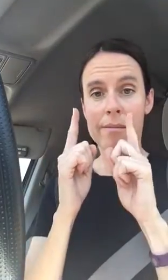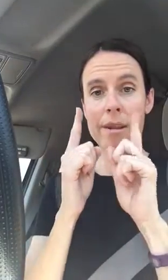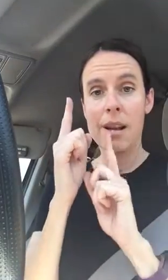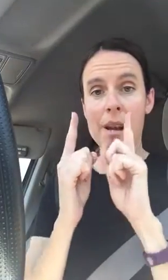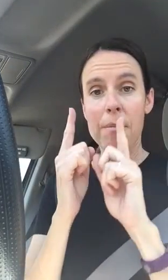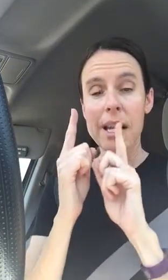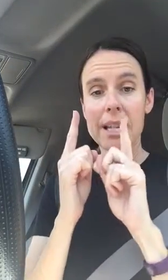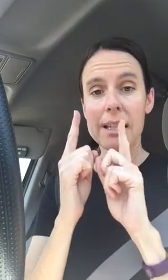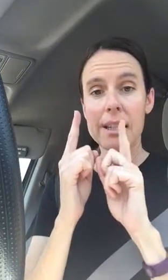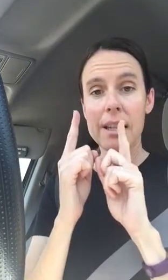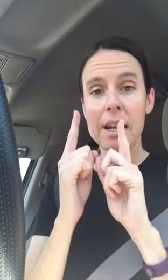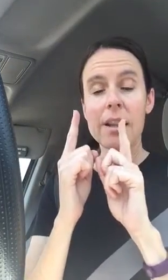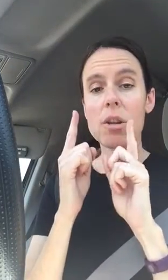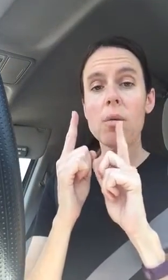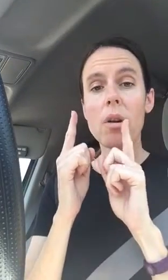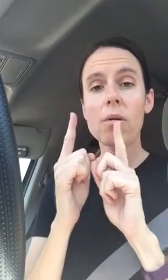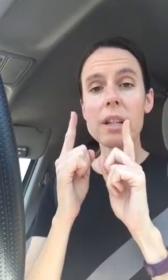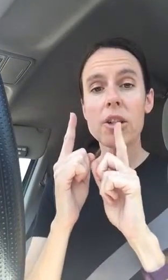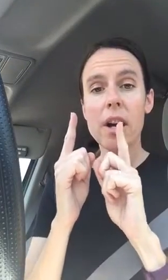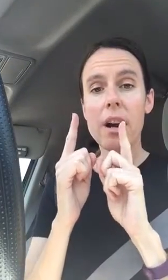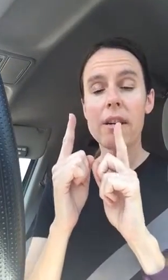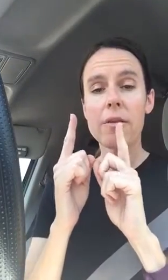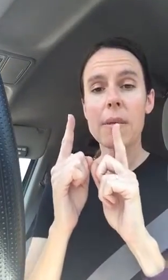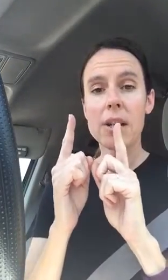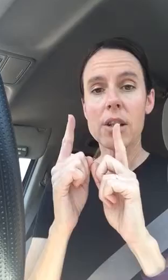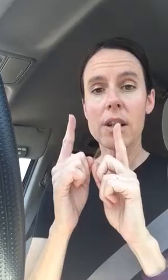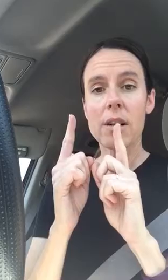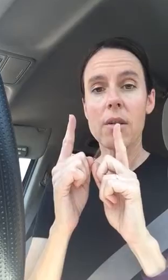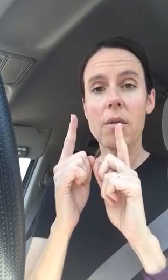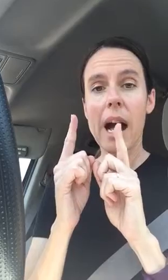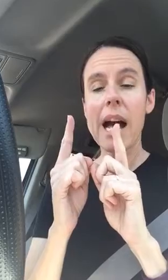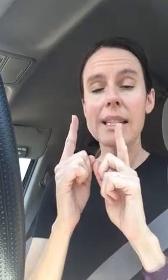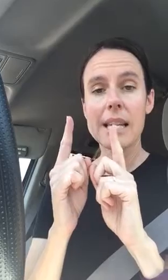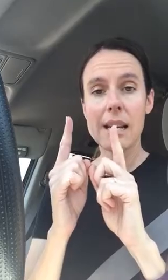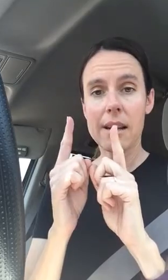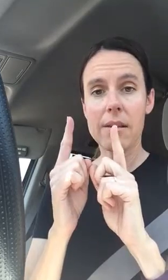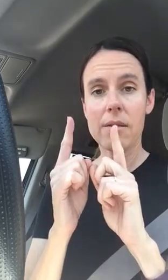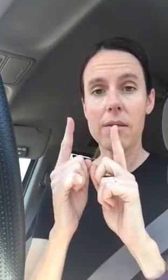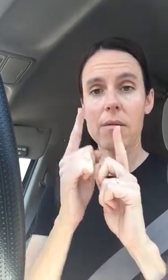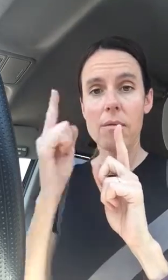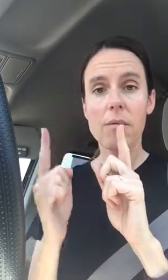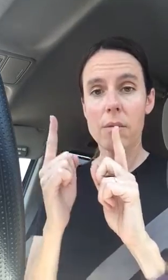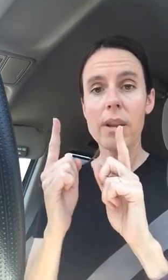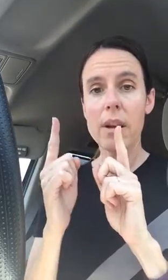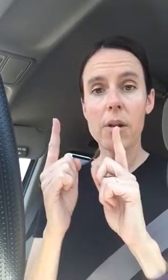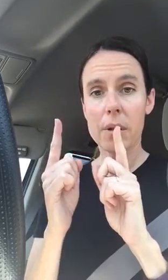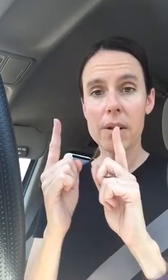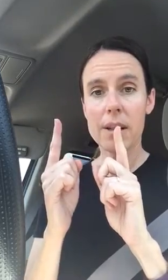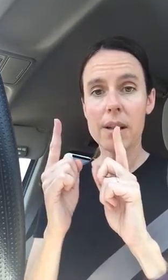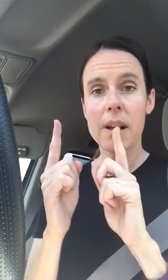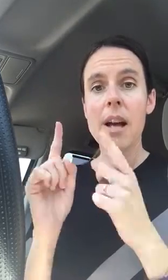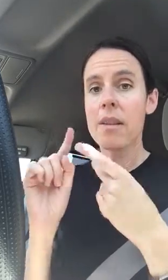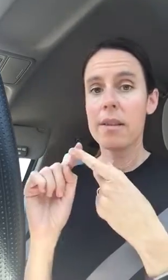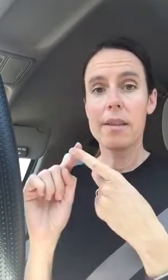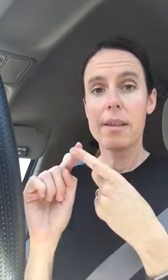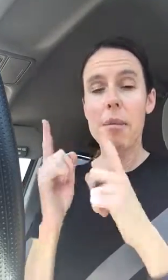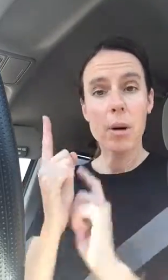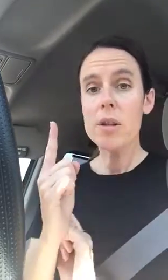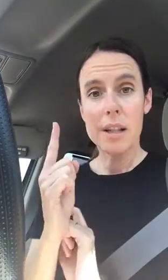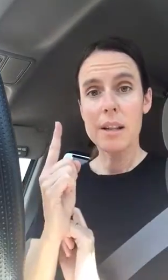1 means that you will only share information as needed with another person That person